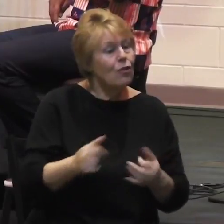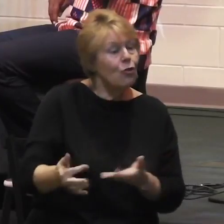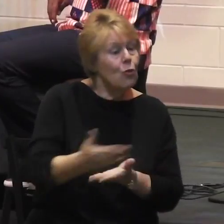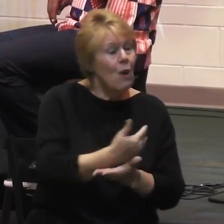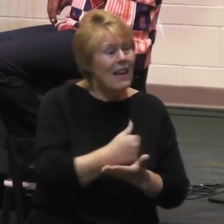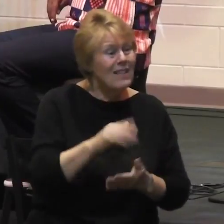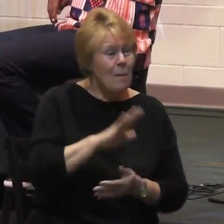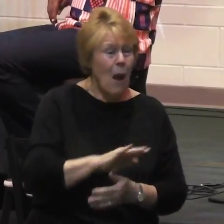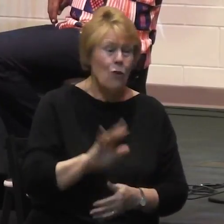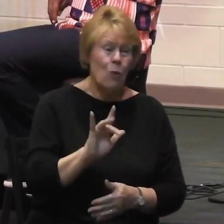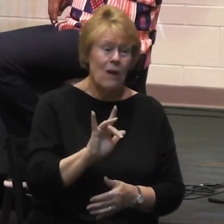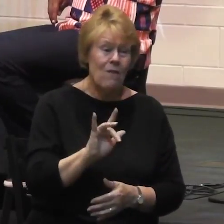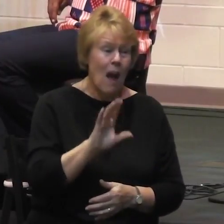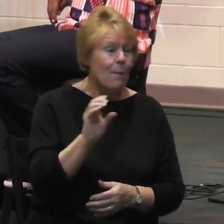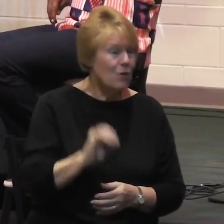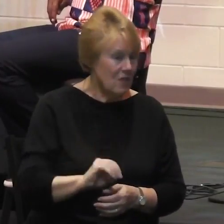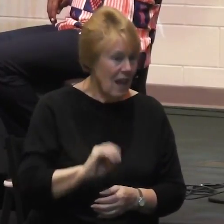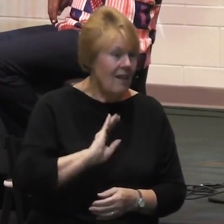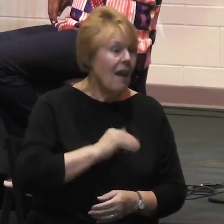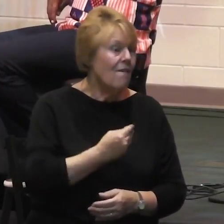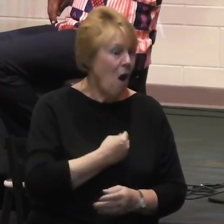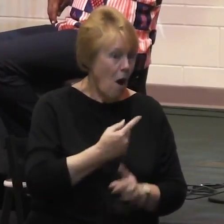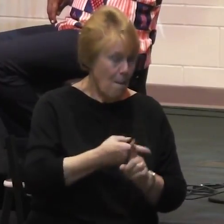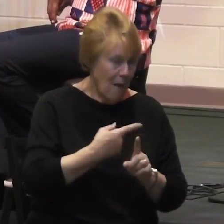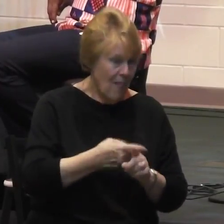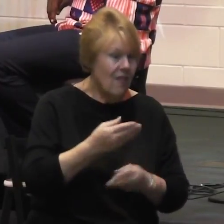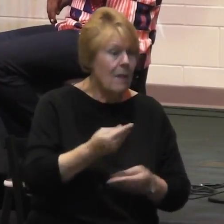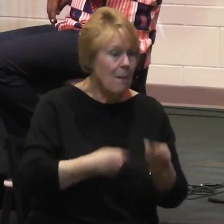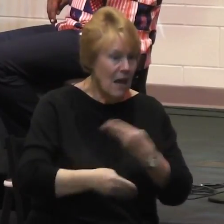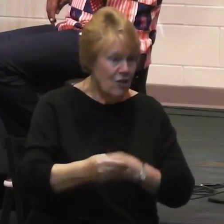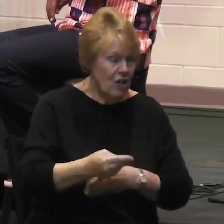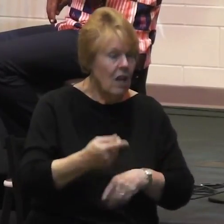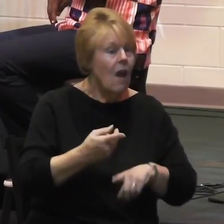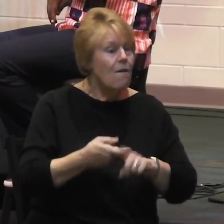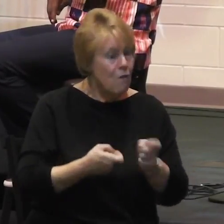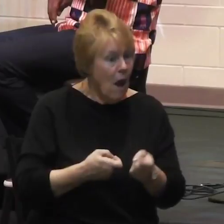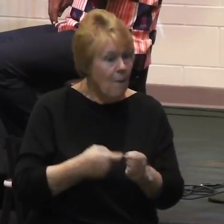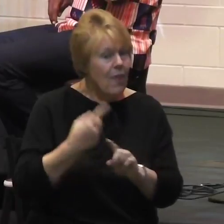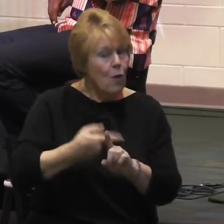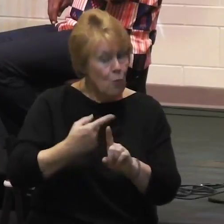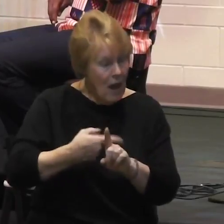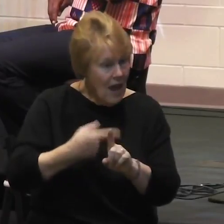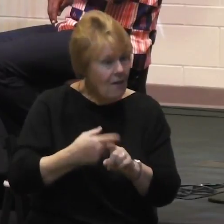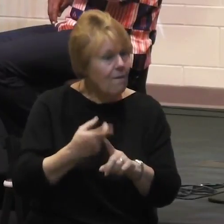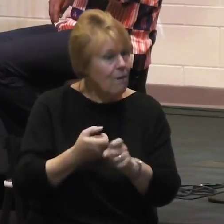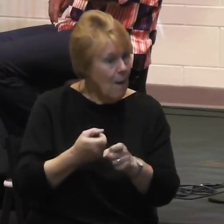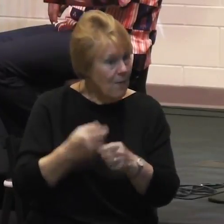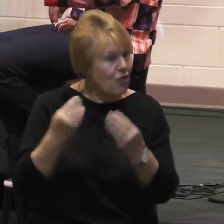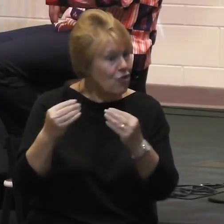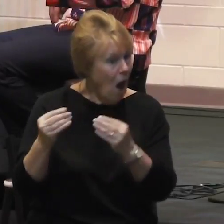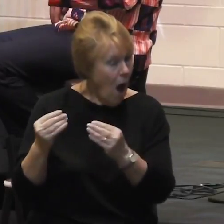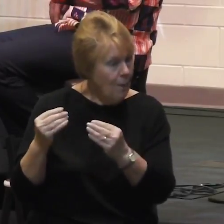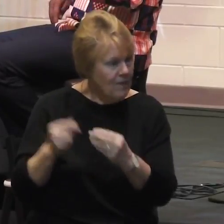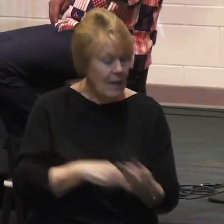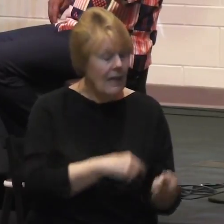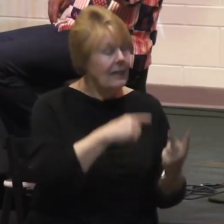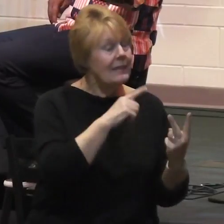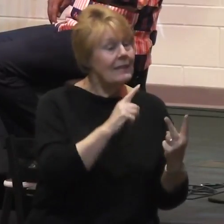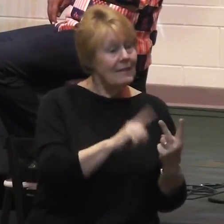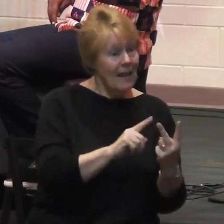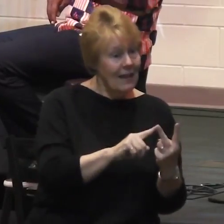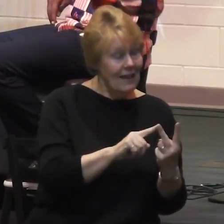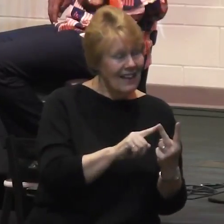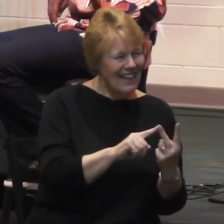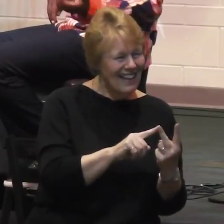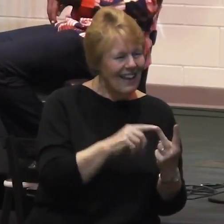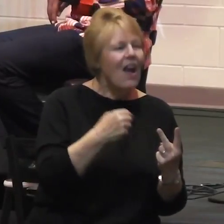monthly budget out of the income from the rent. But then secondly, it has put us into contact with